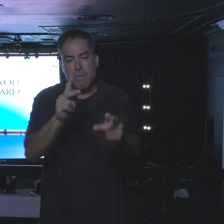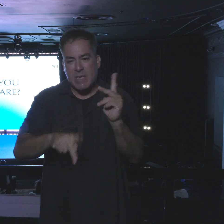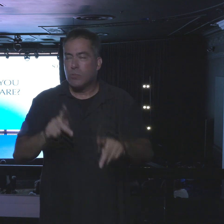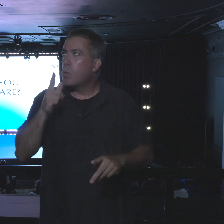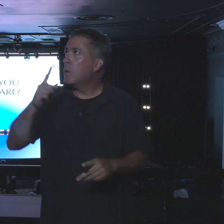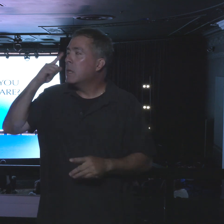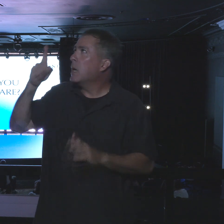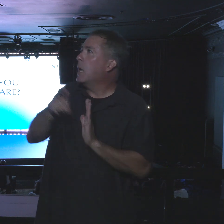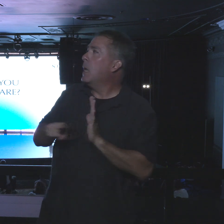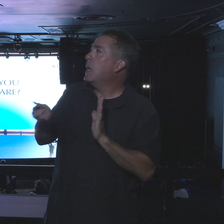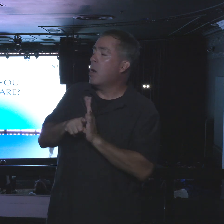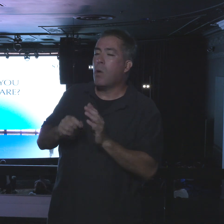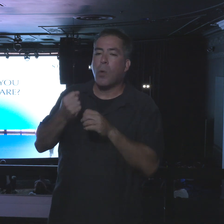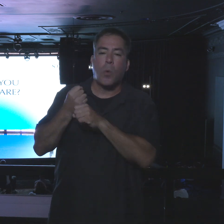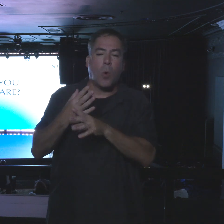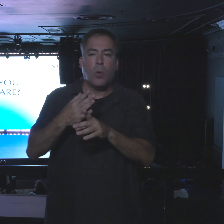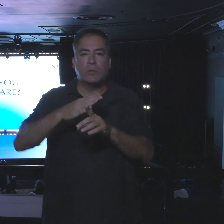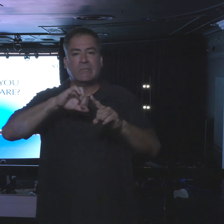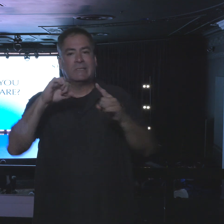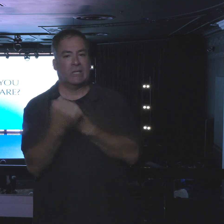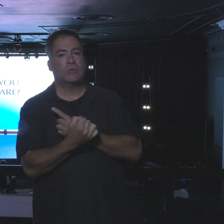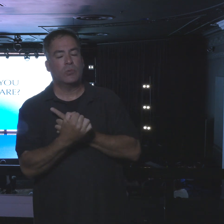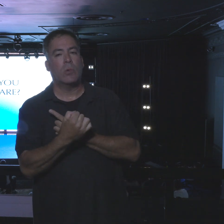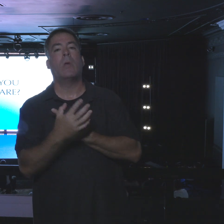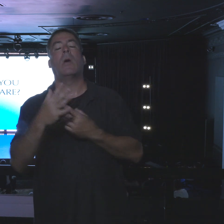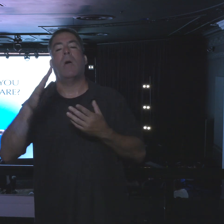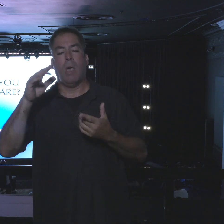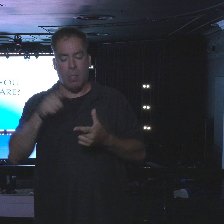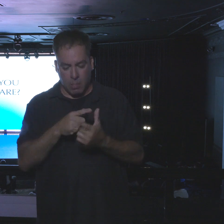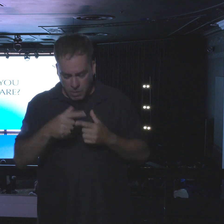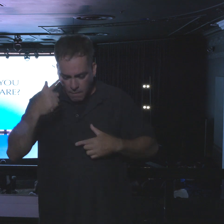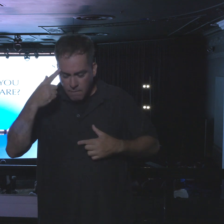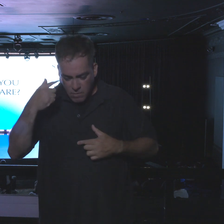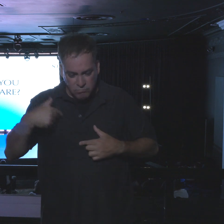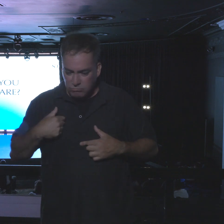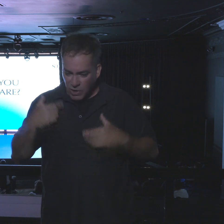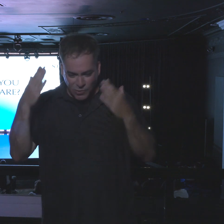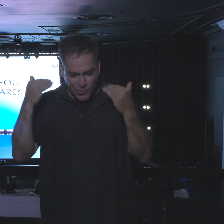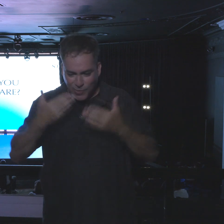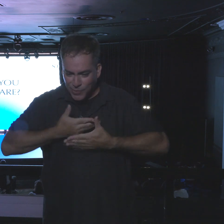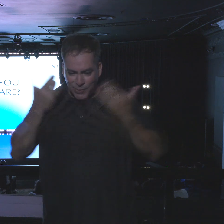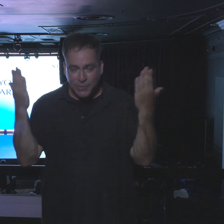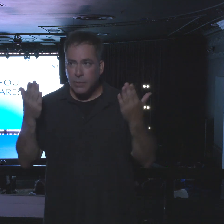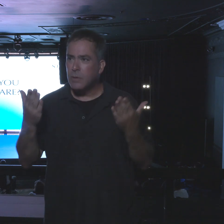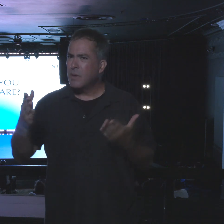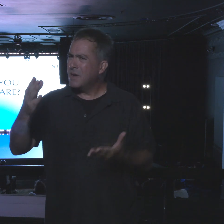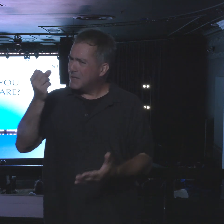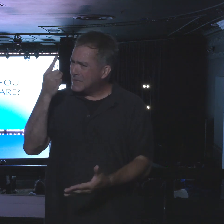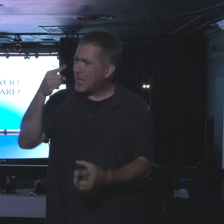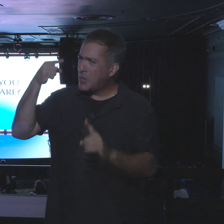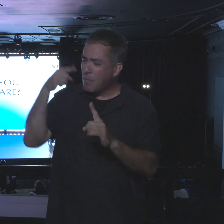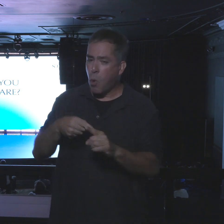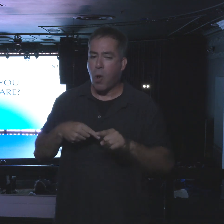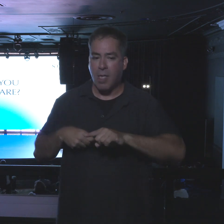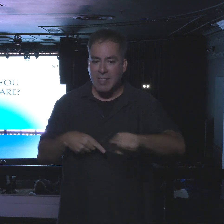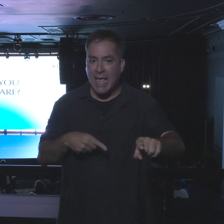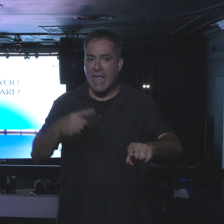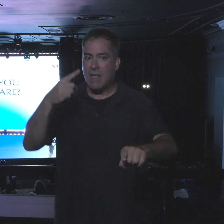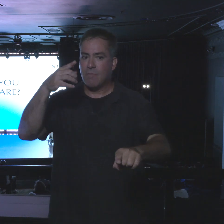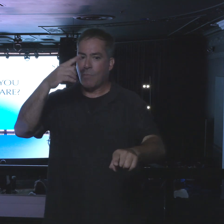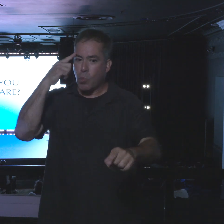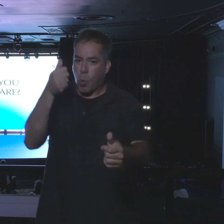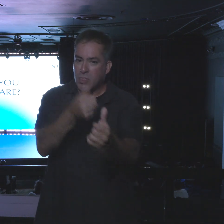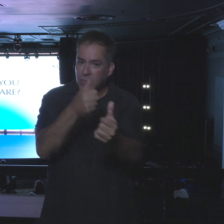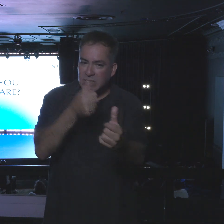condition that was later termed learned helplessness. Do you hear what I'm saying? They thought themselves